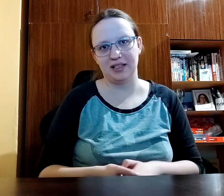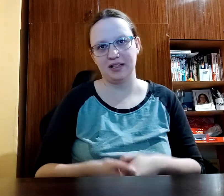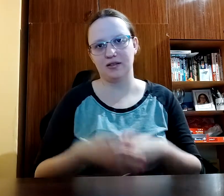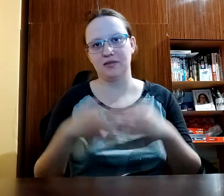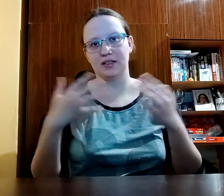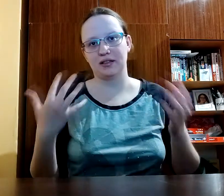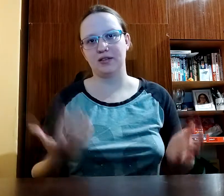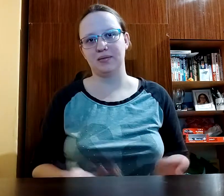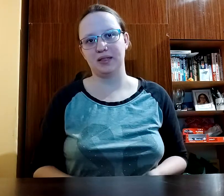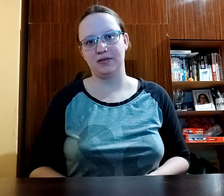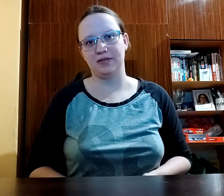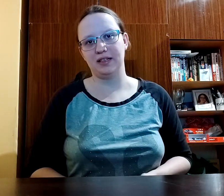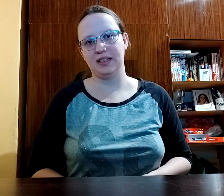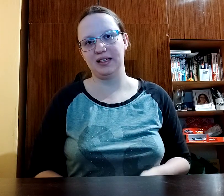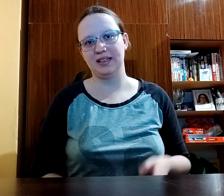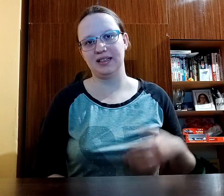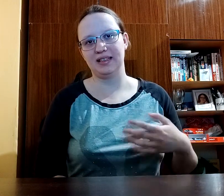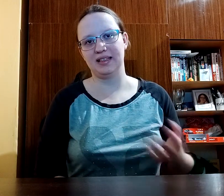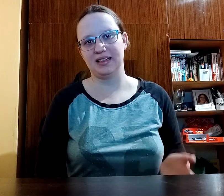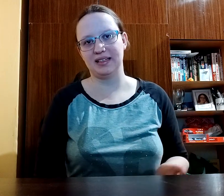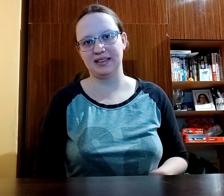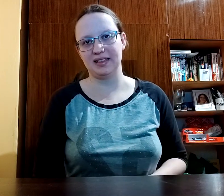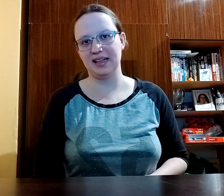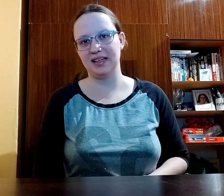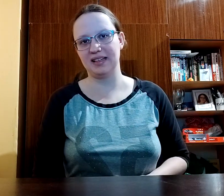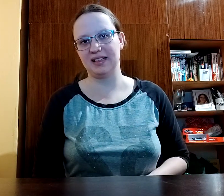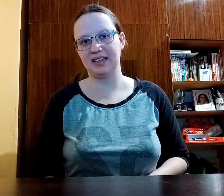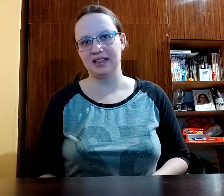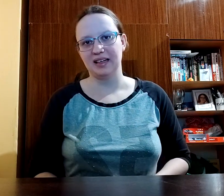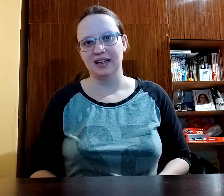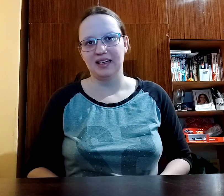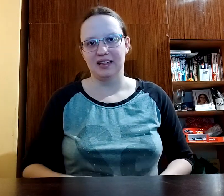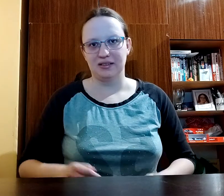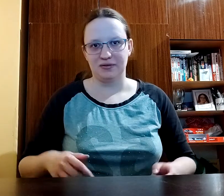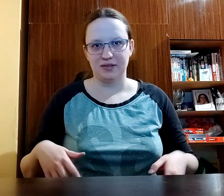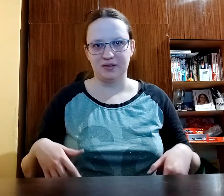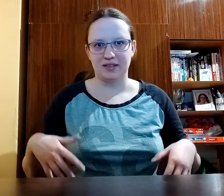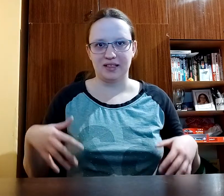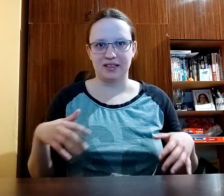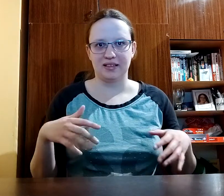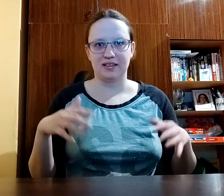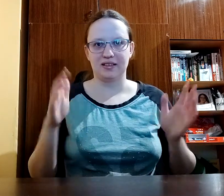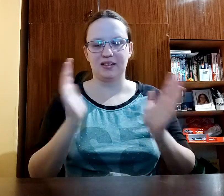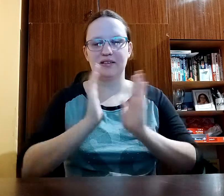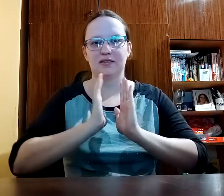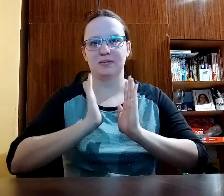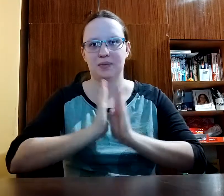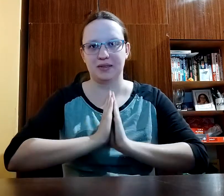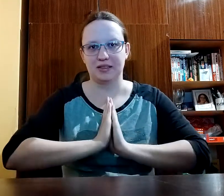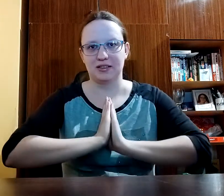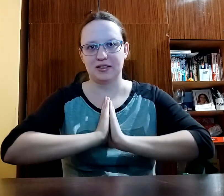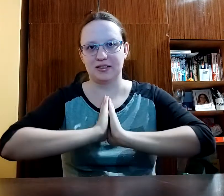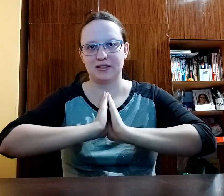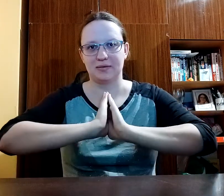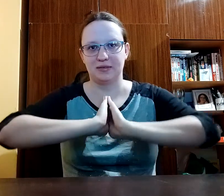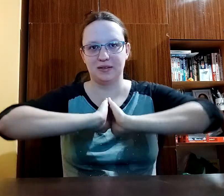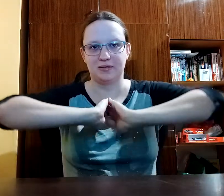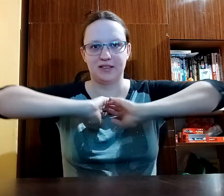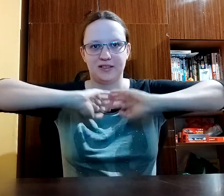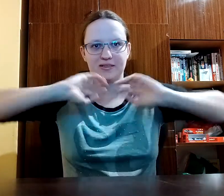like overcome the fear and the anxiety if you've got your own propositions feel free to